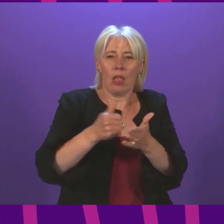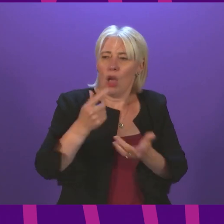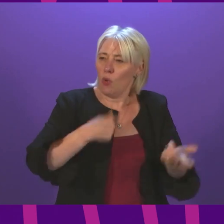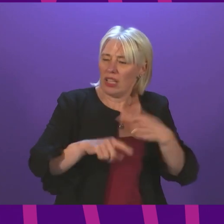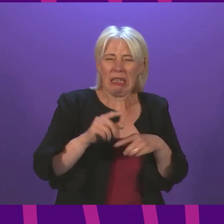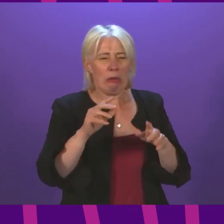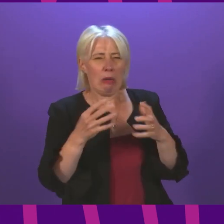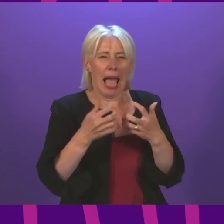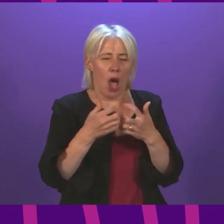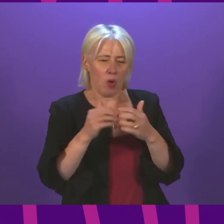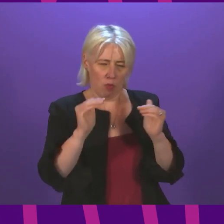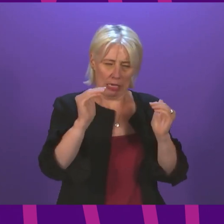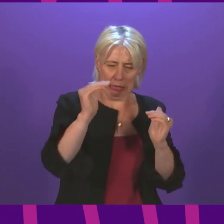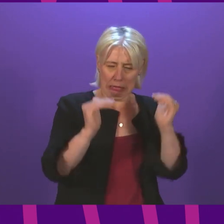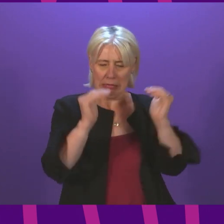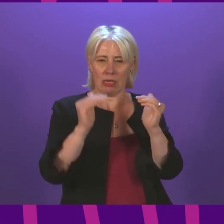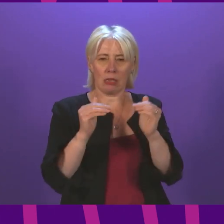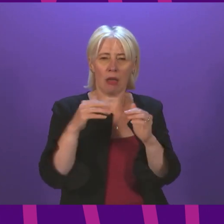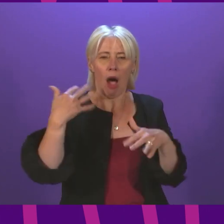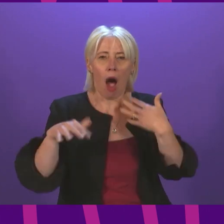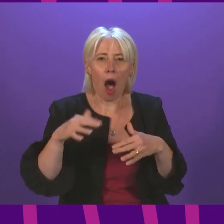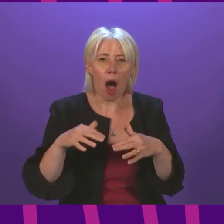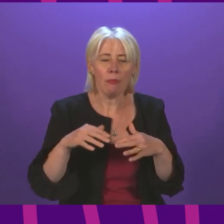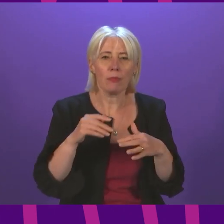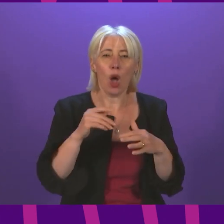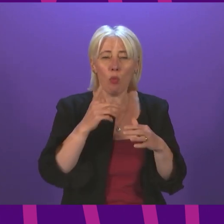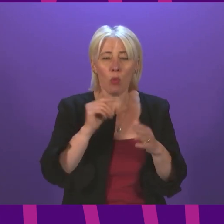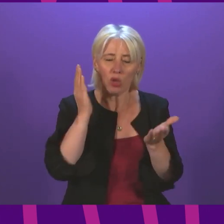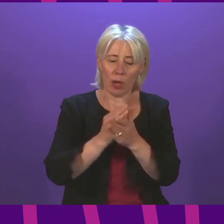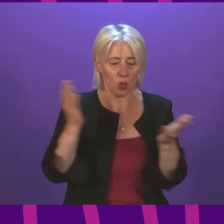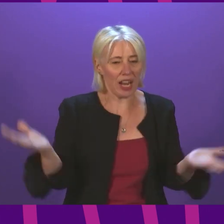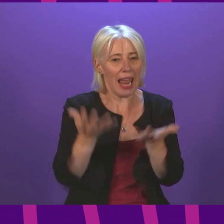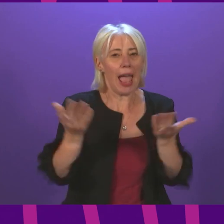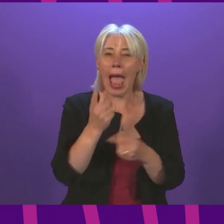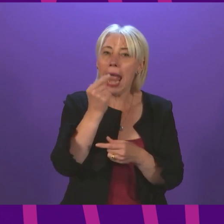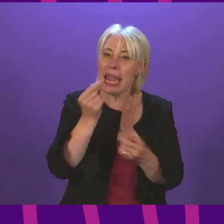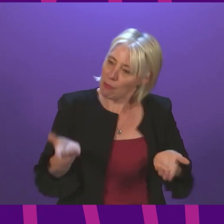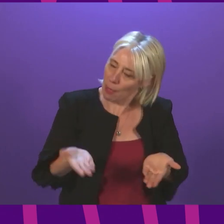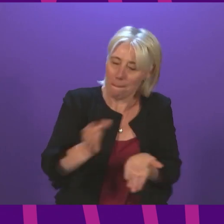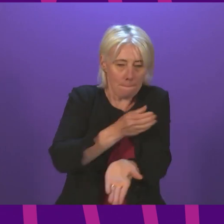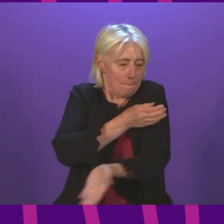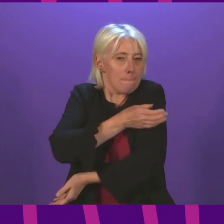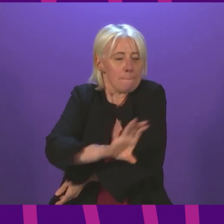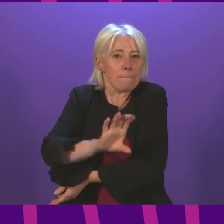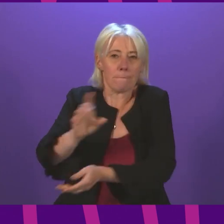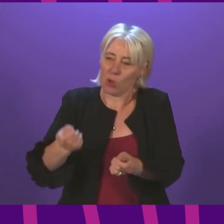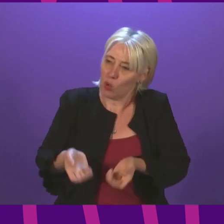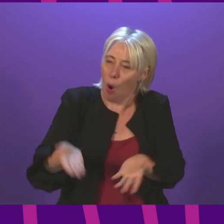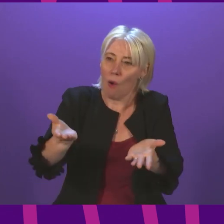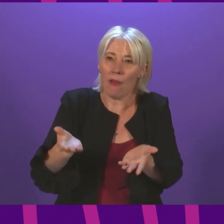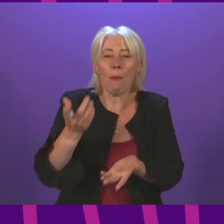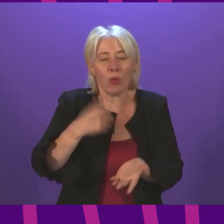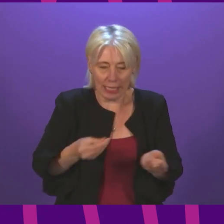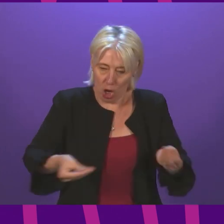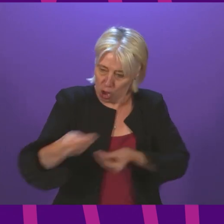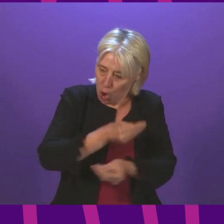mitigating harms, propping people up rather than enabling them to lift themselves free. We need an economy that works, that raises wages